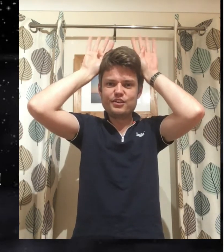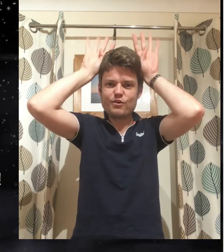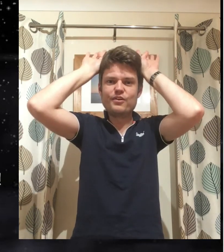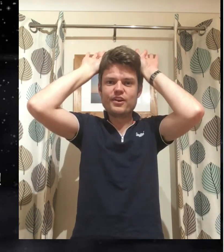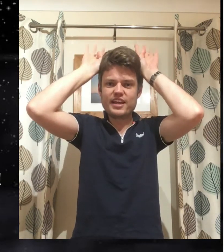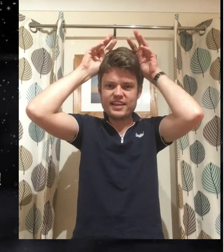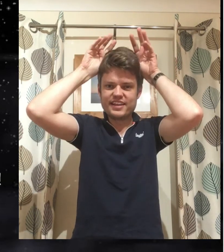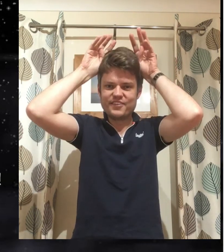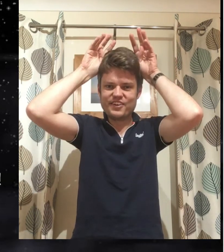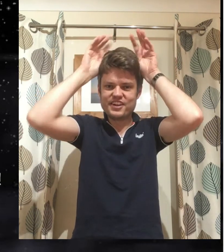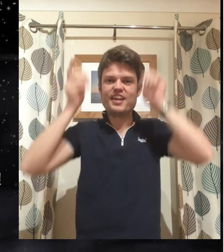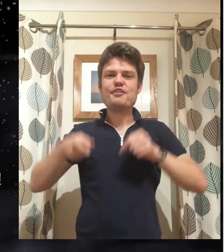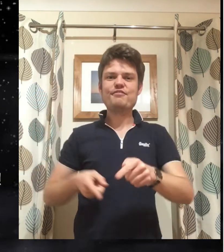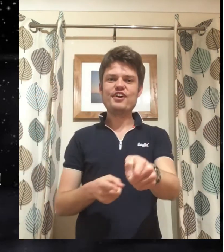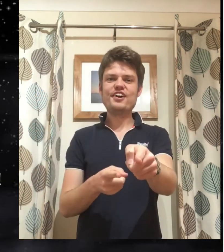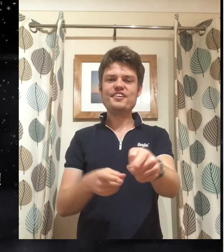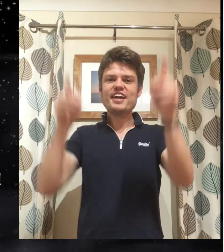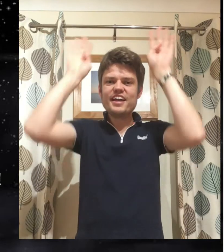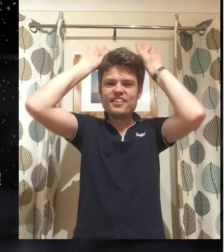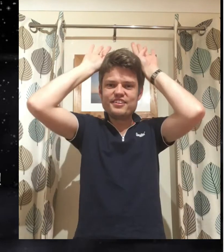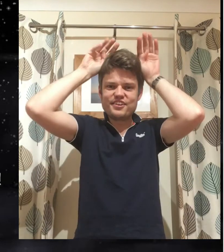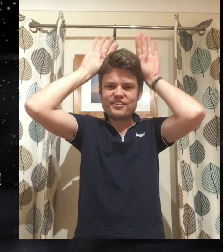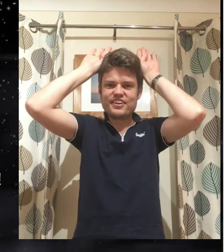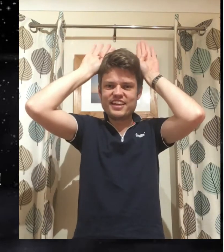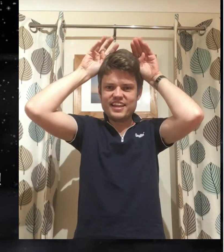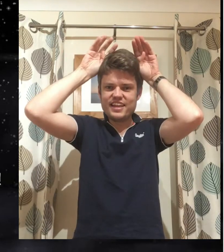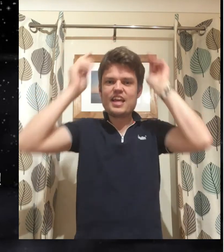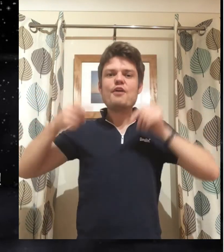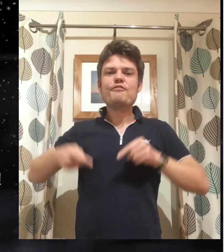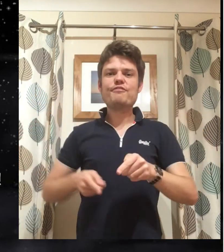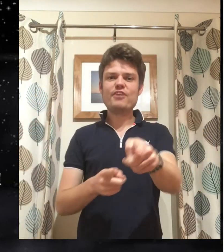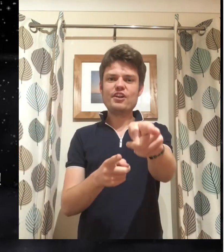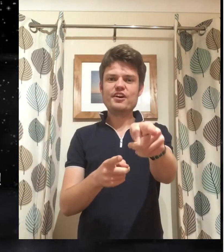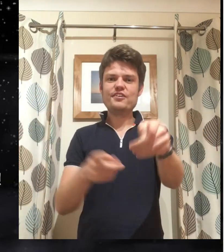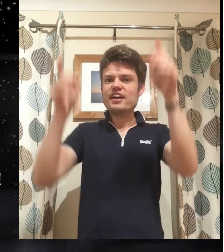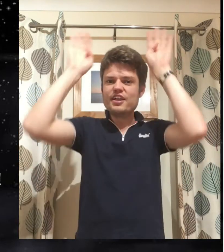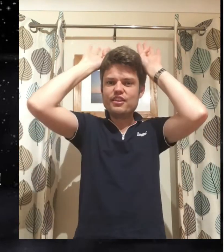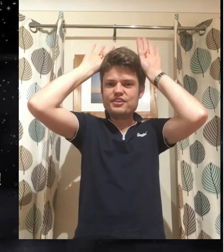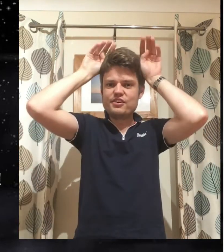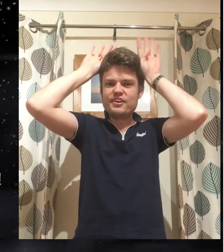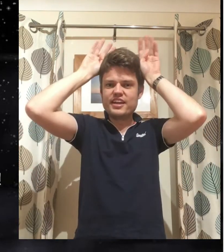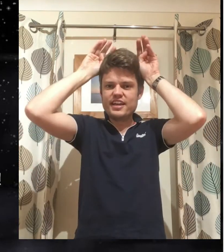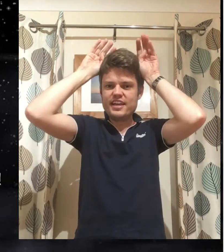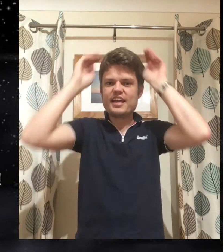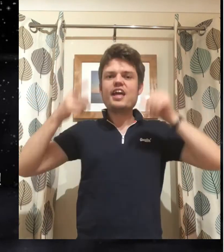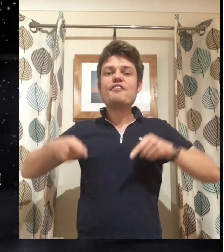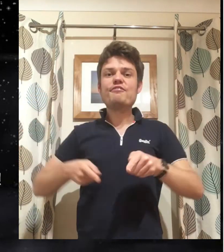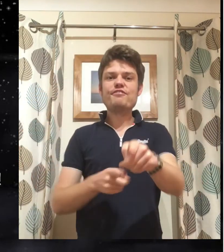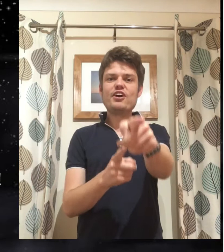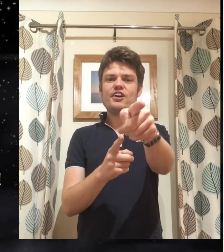donkey well done follow the donkey follow the donkey